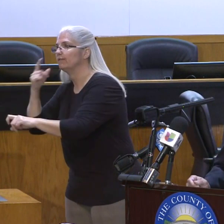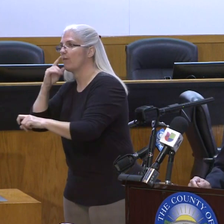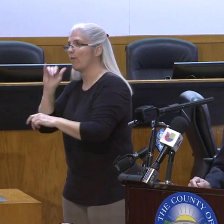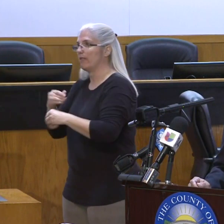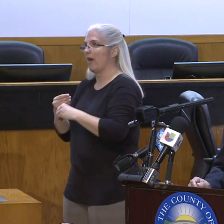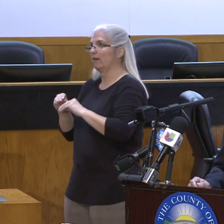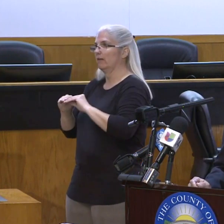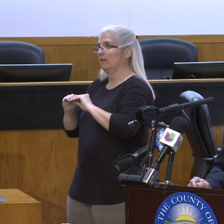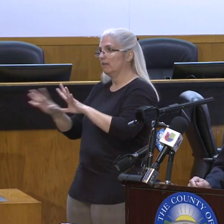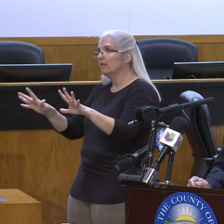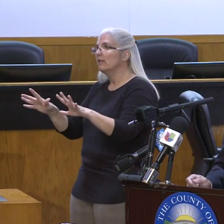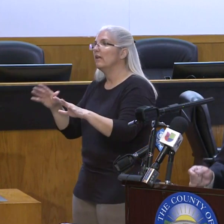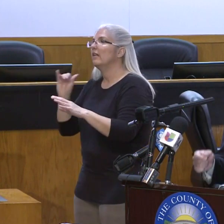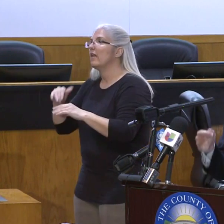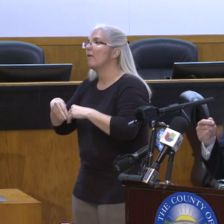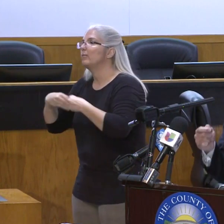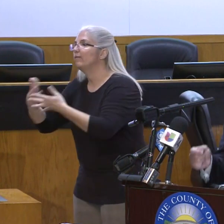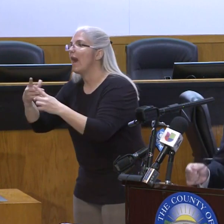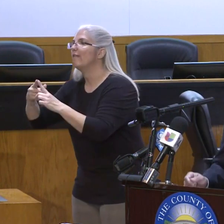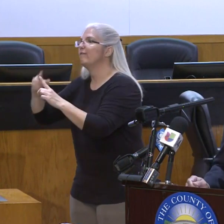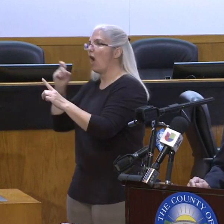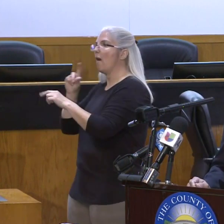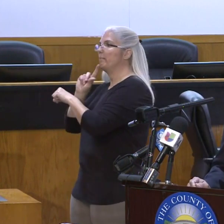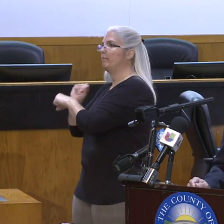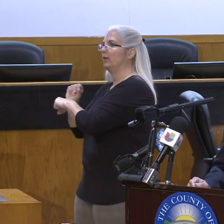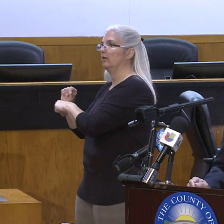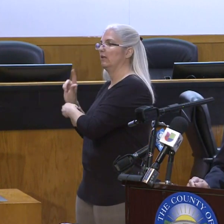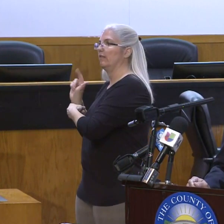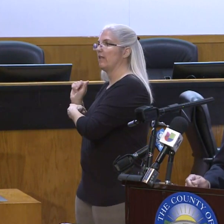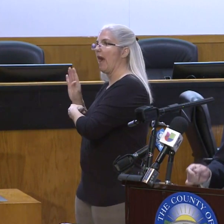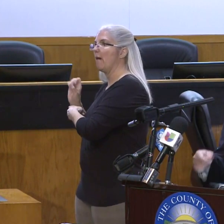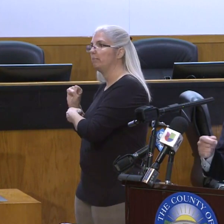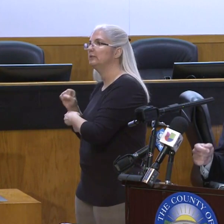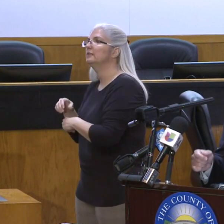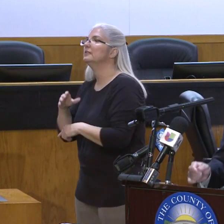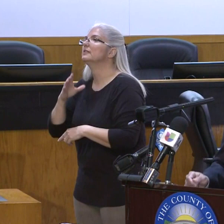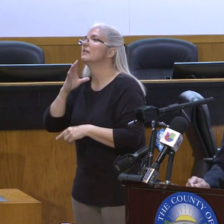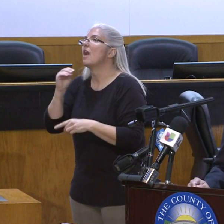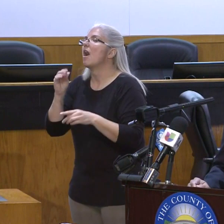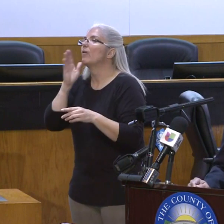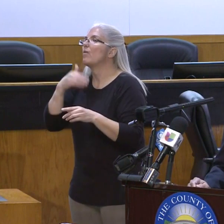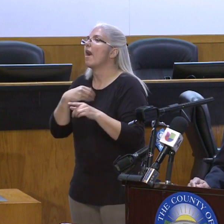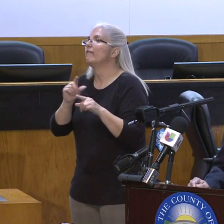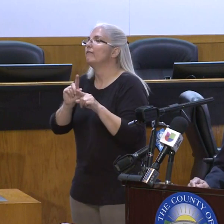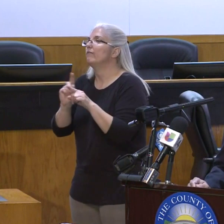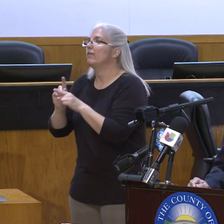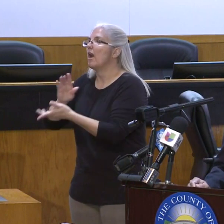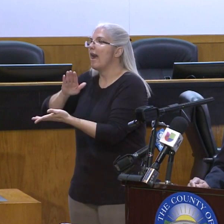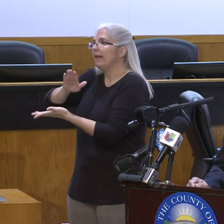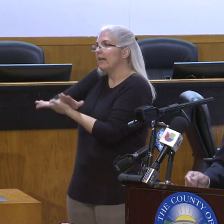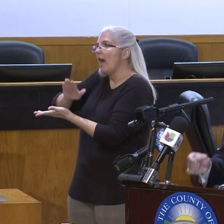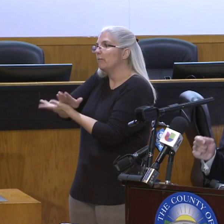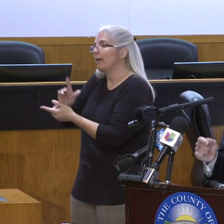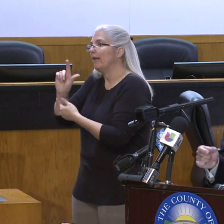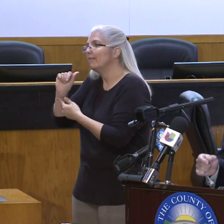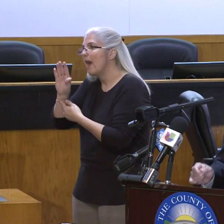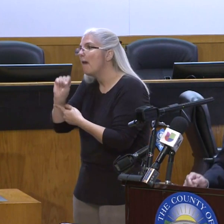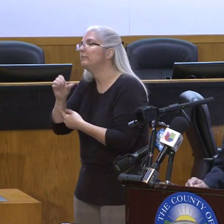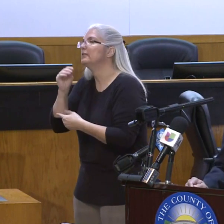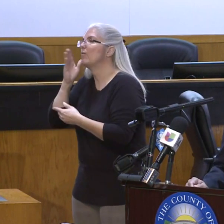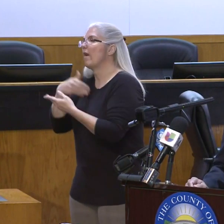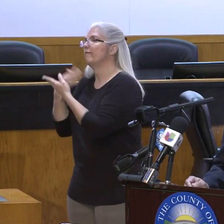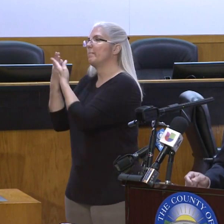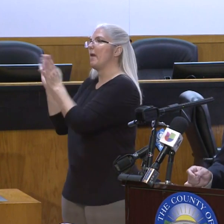commercial laboratories, by academic laboratories, and the public health laboratory. The